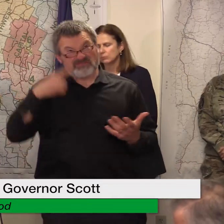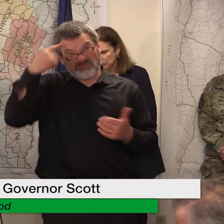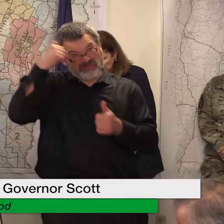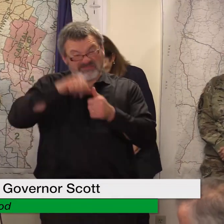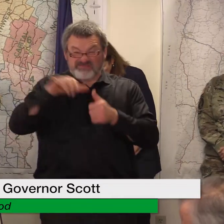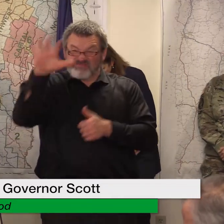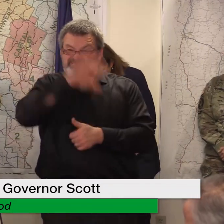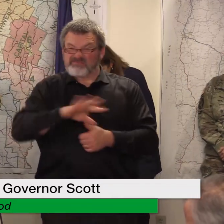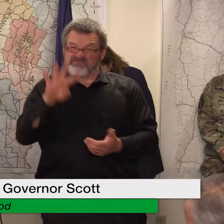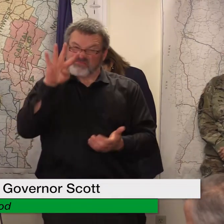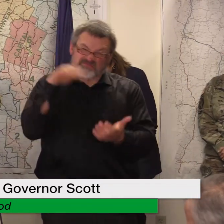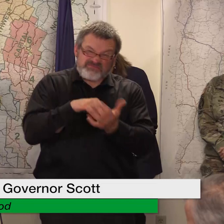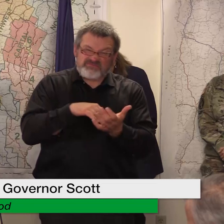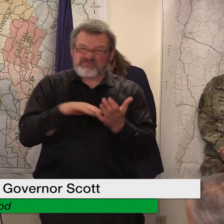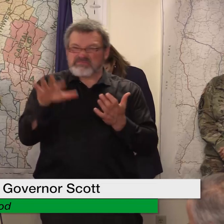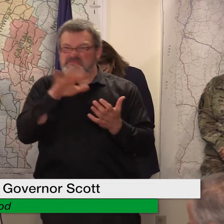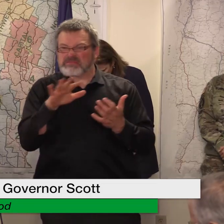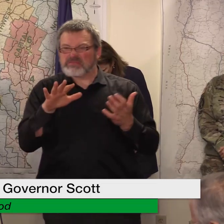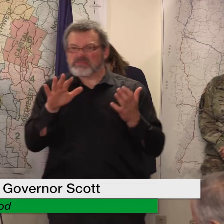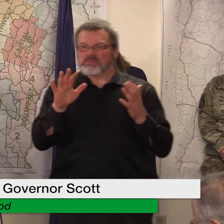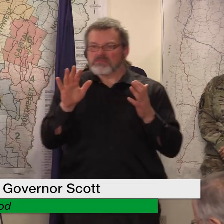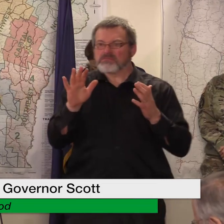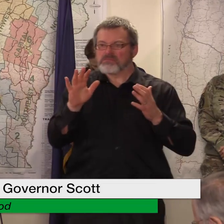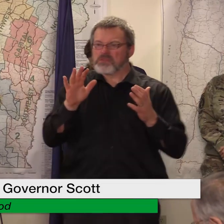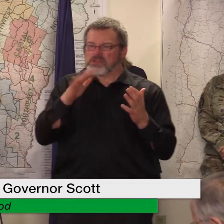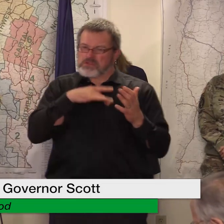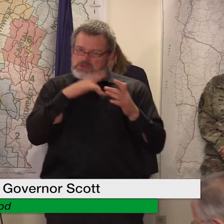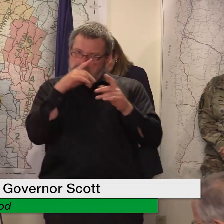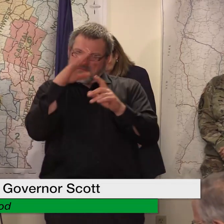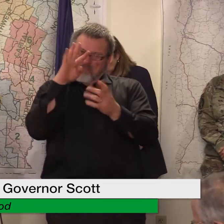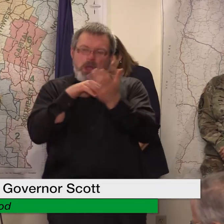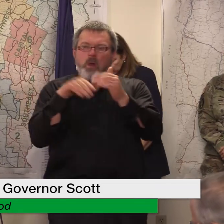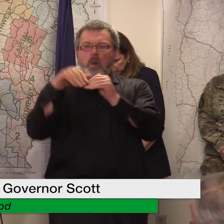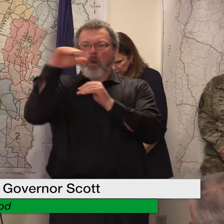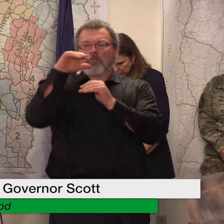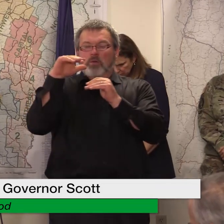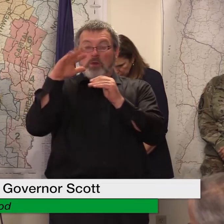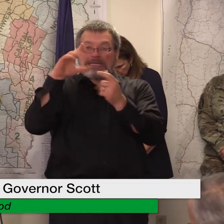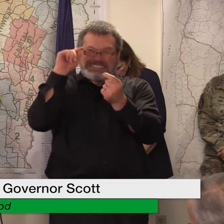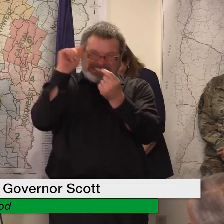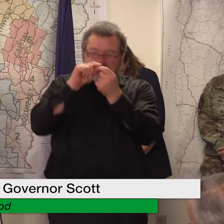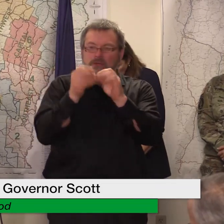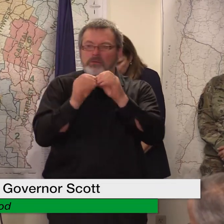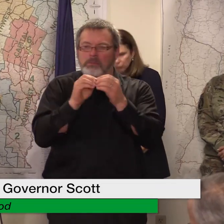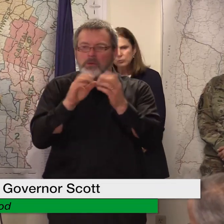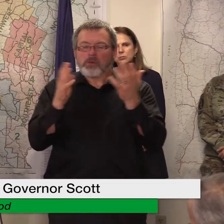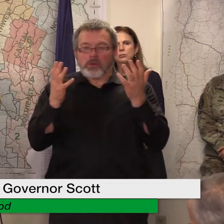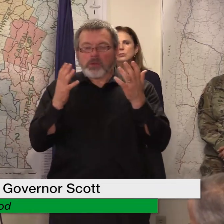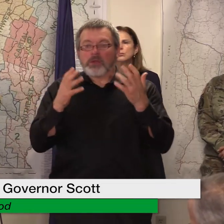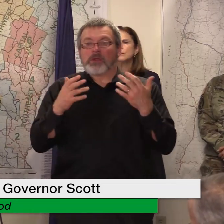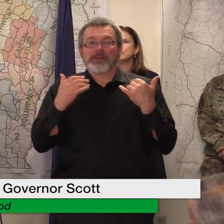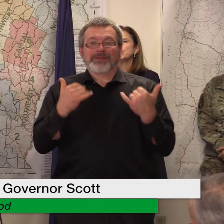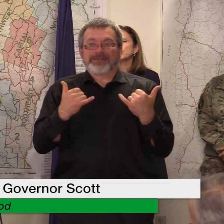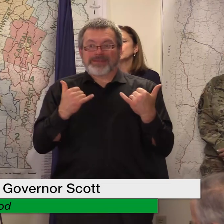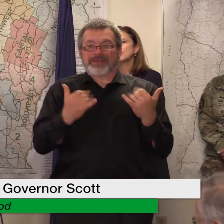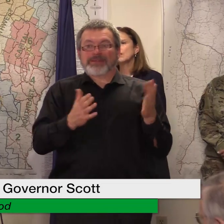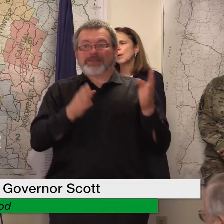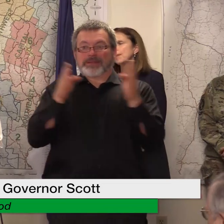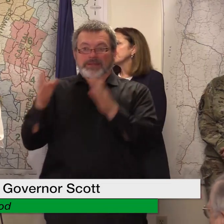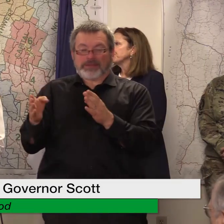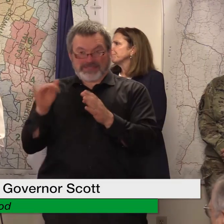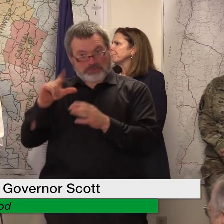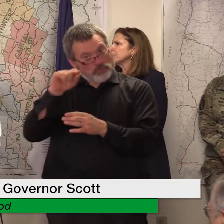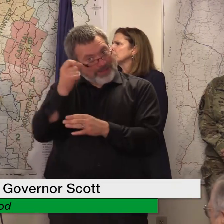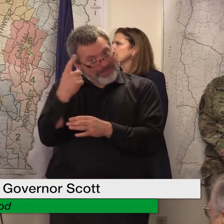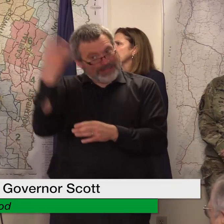assistance during hurricane right irene and that's kind of our our benchmark for for where we are we also recognize though that this as the governor